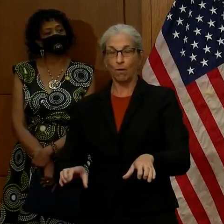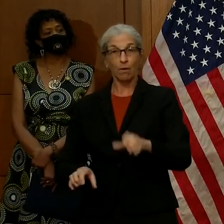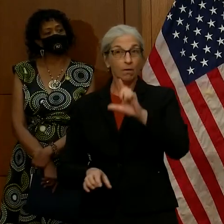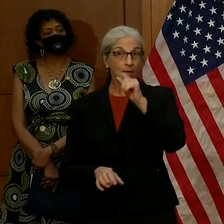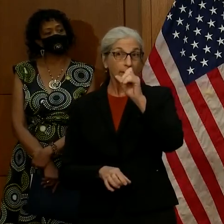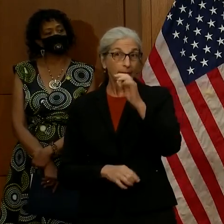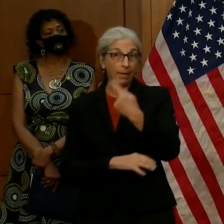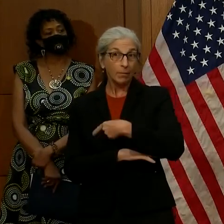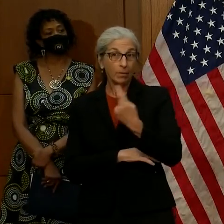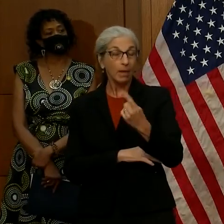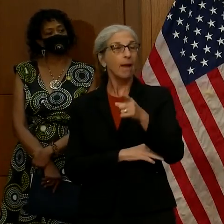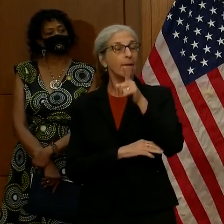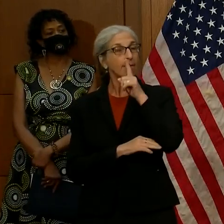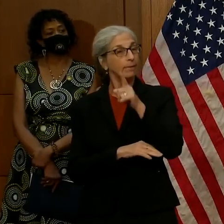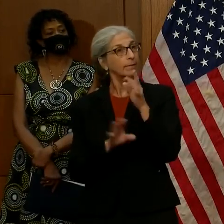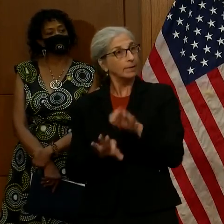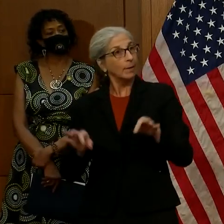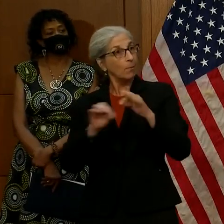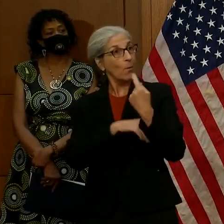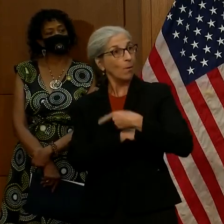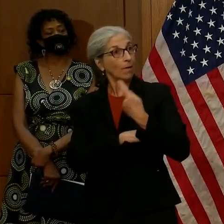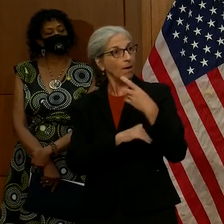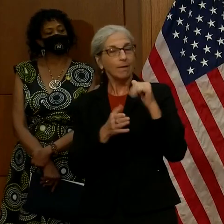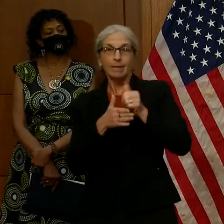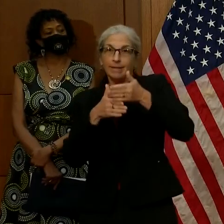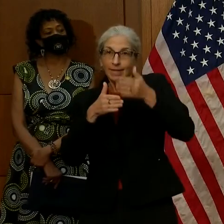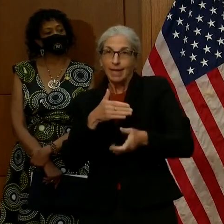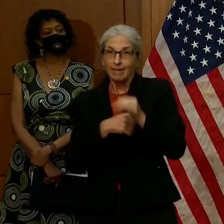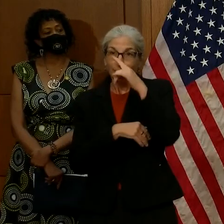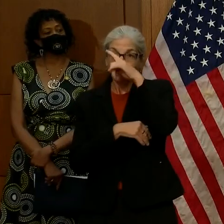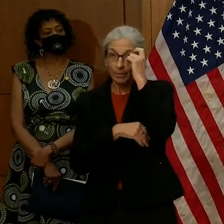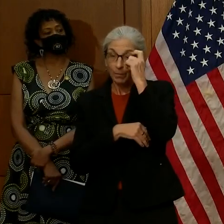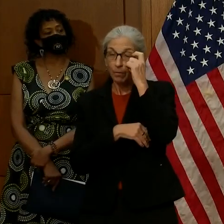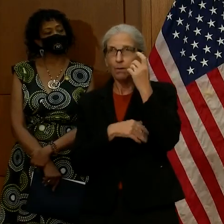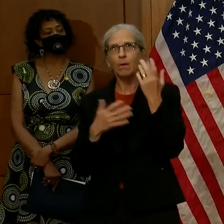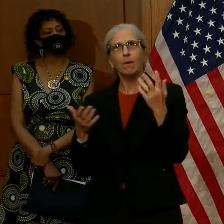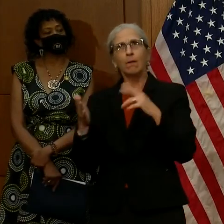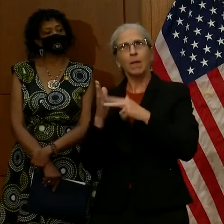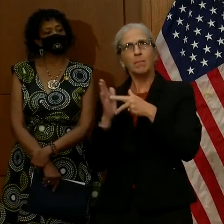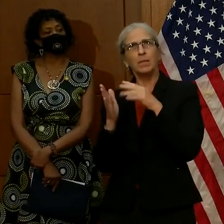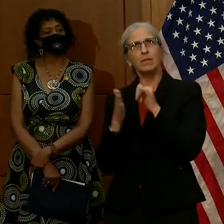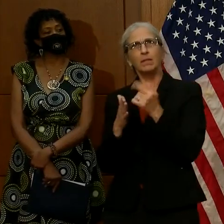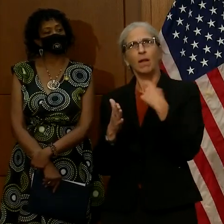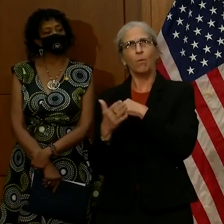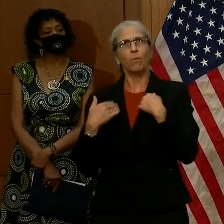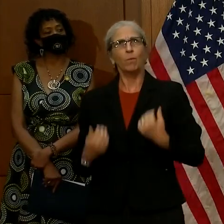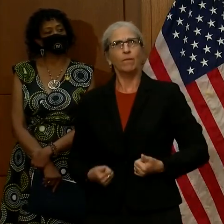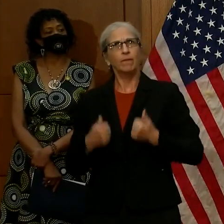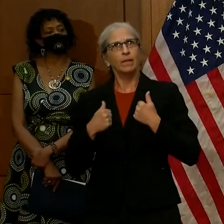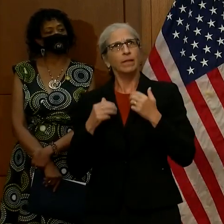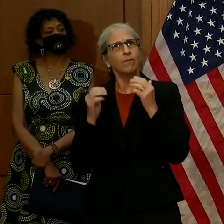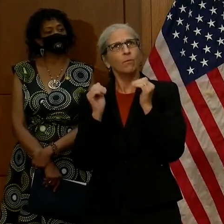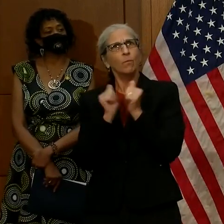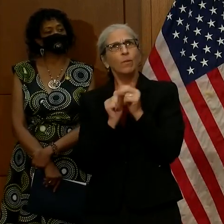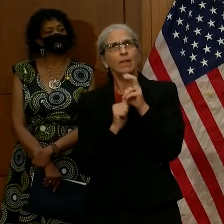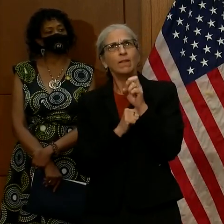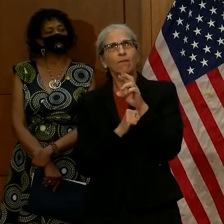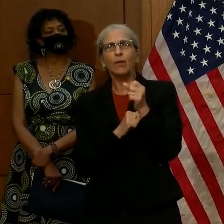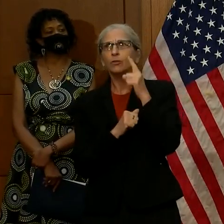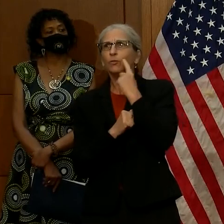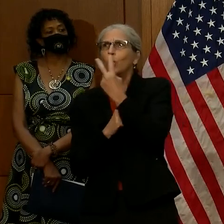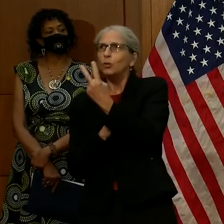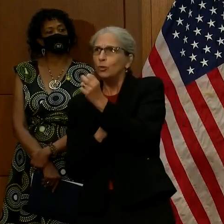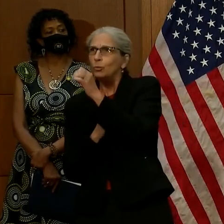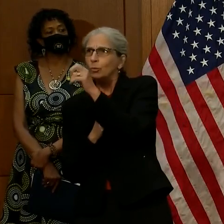point, the end of summer. We have now lived with this virus for two seasons,